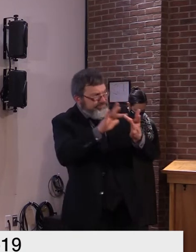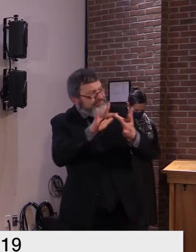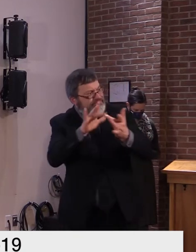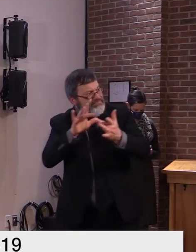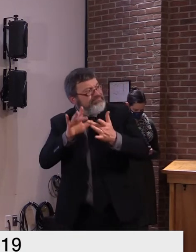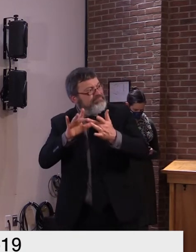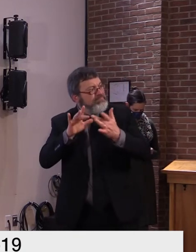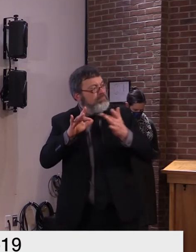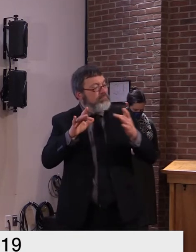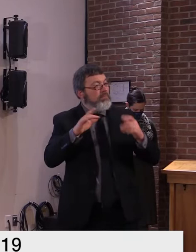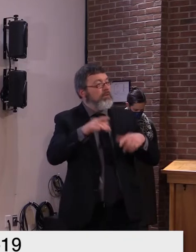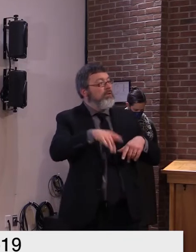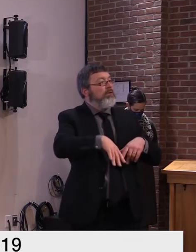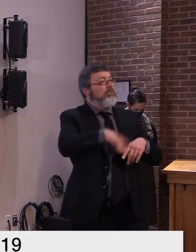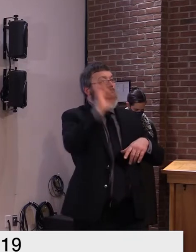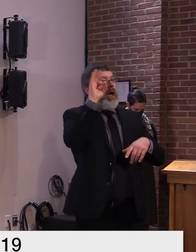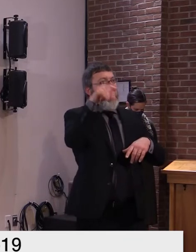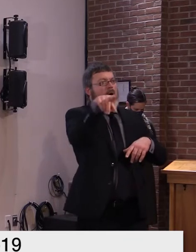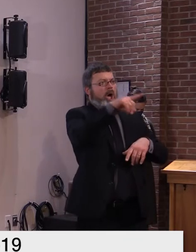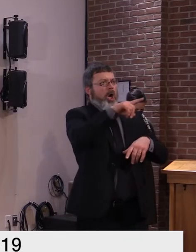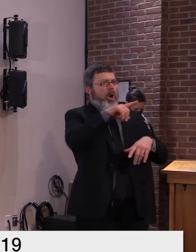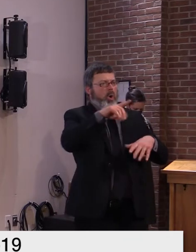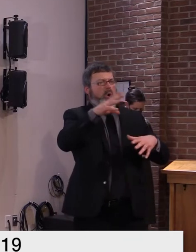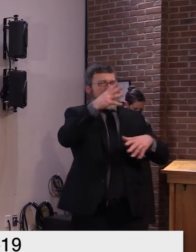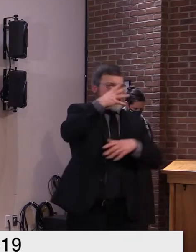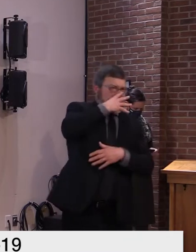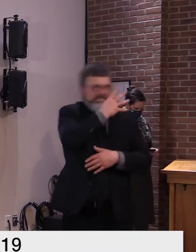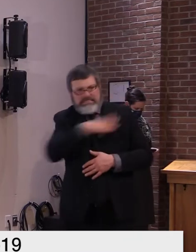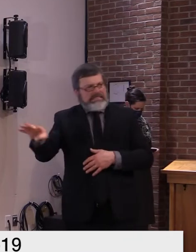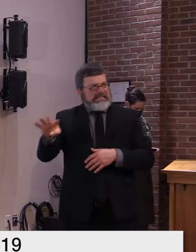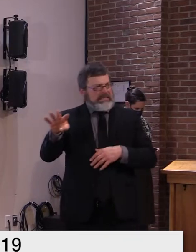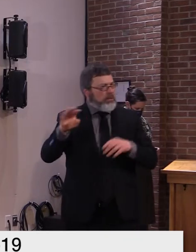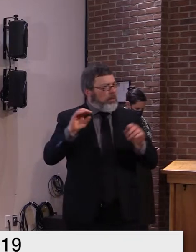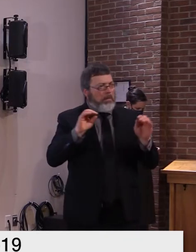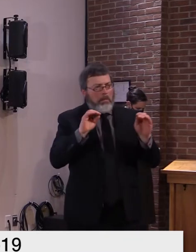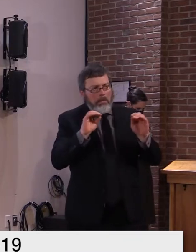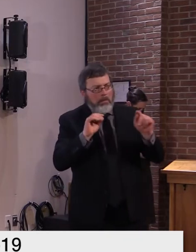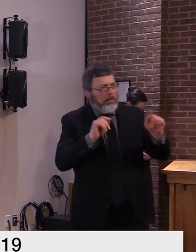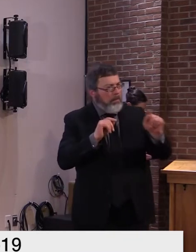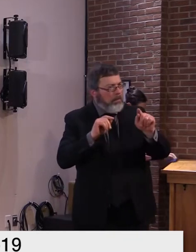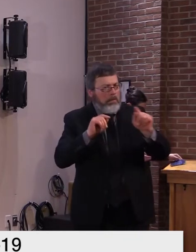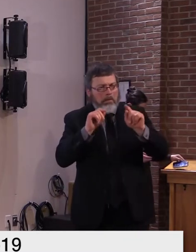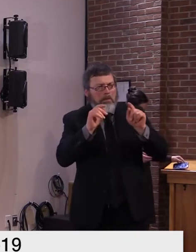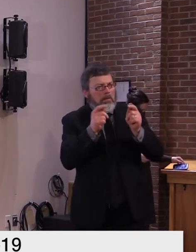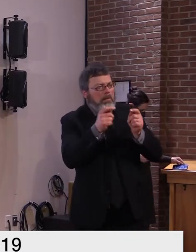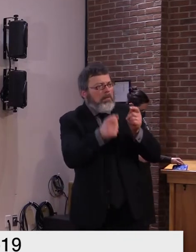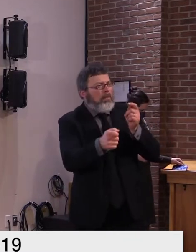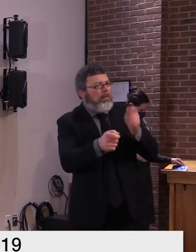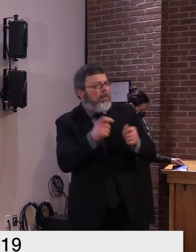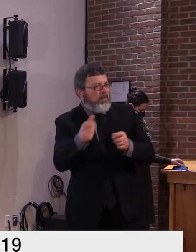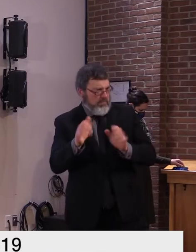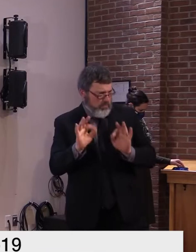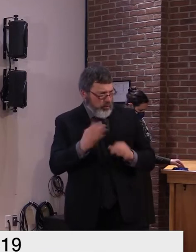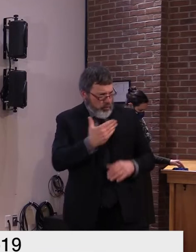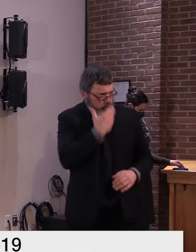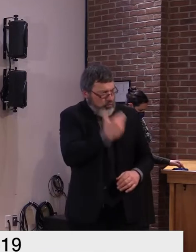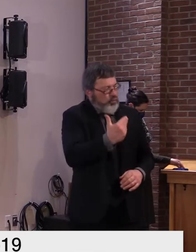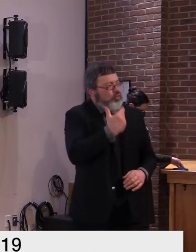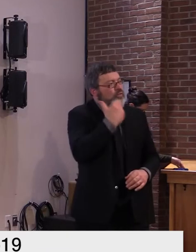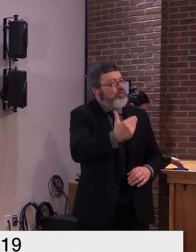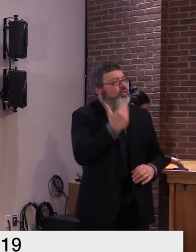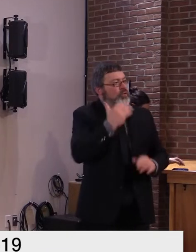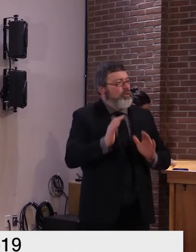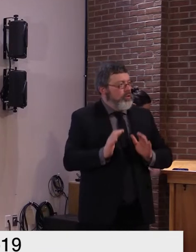level much higher than we are accustomed to as of yesterday the epi teams were continuing to